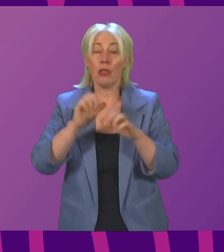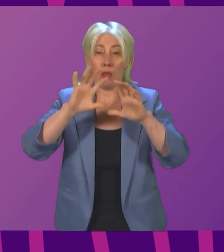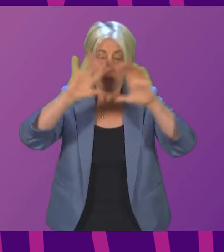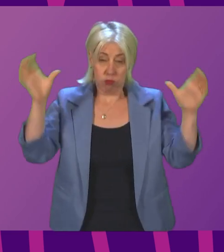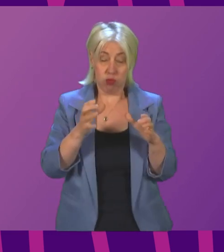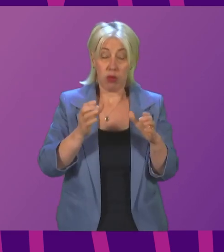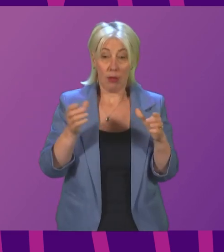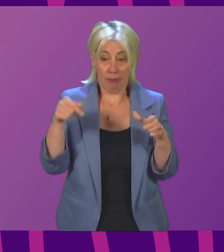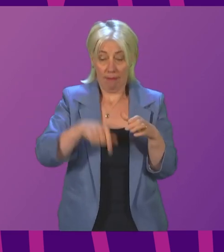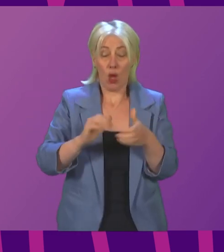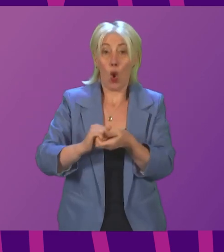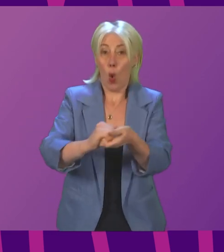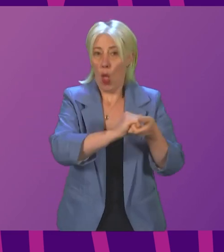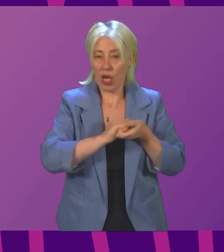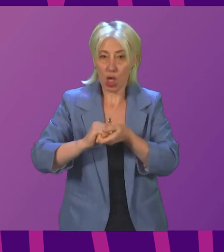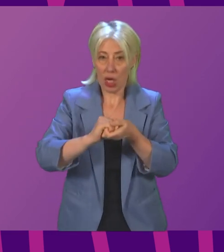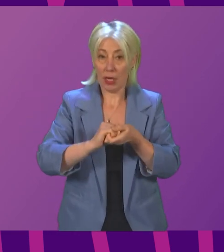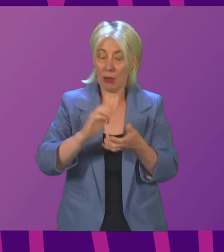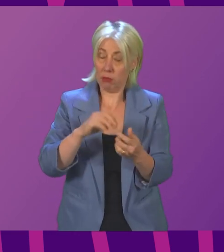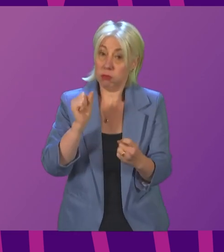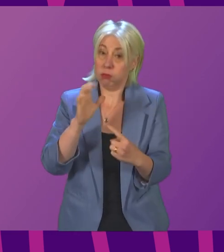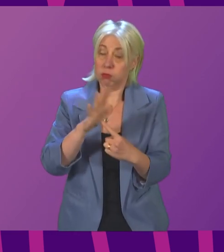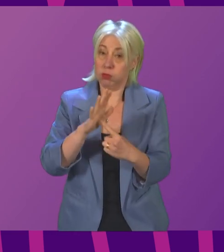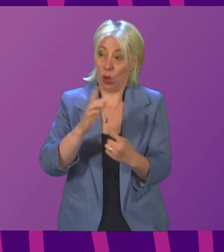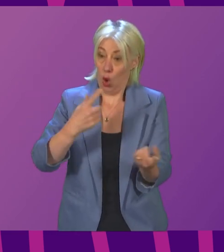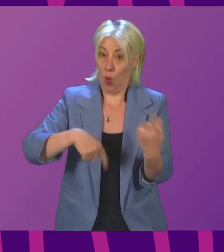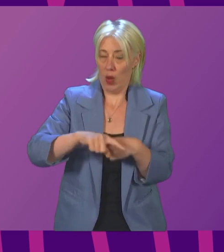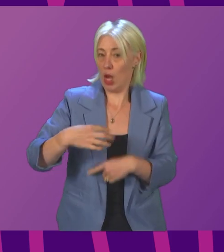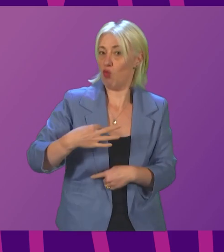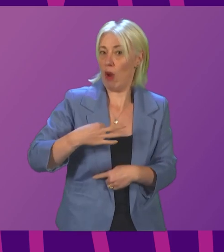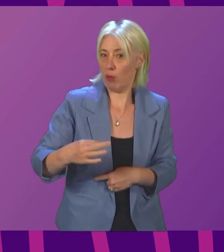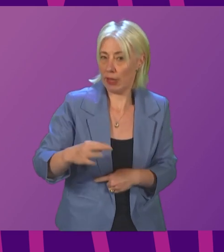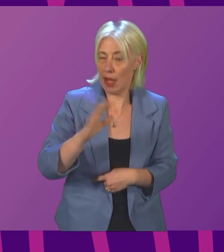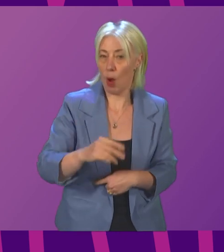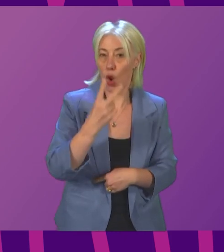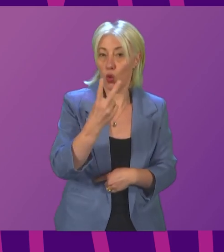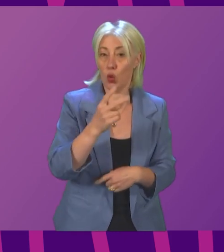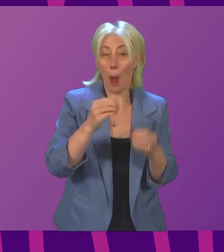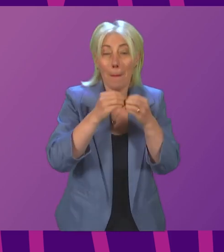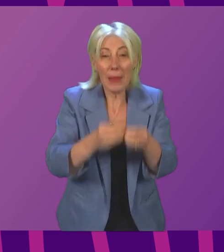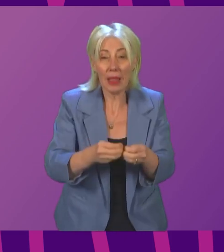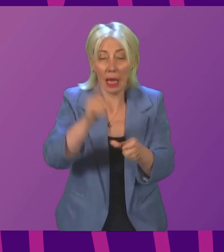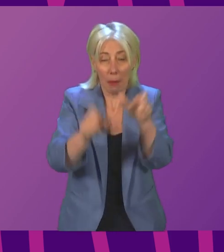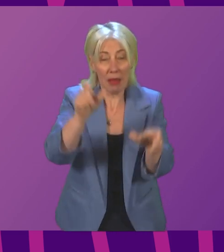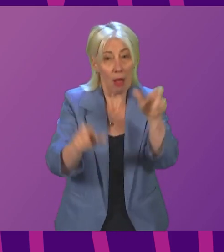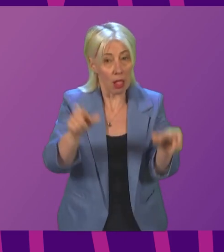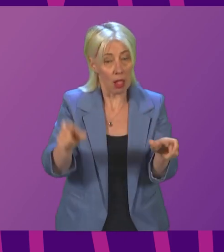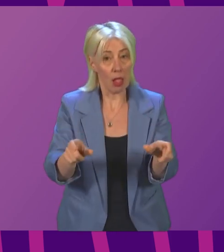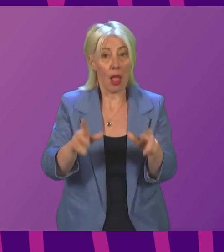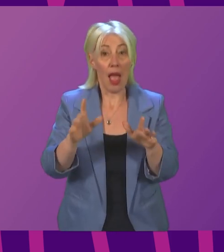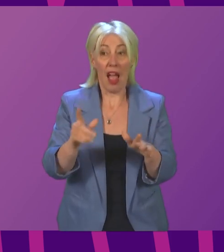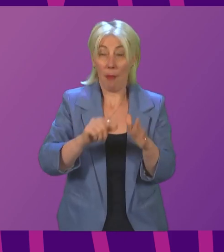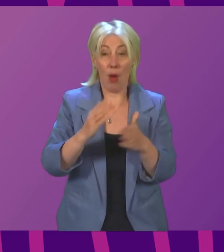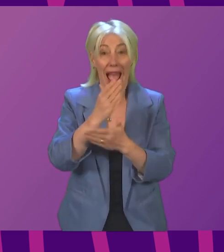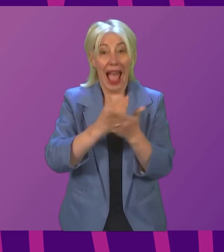Two Coalition. And collectively, and very significantly, we represent almost 2 billion people and account for half